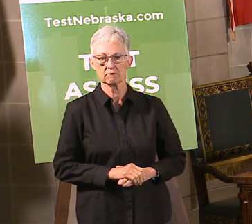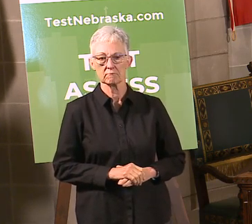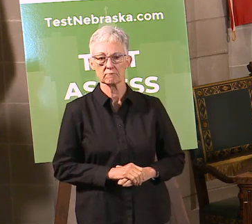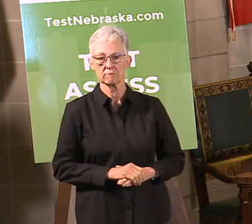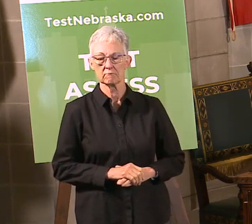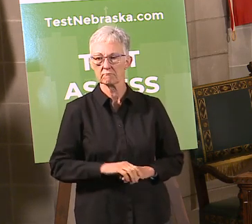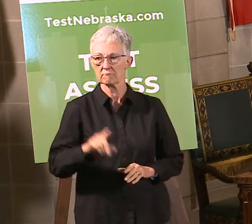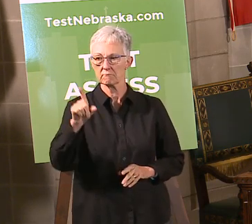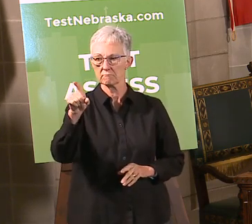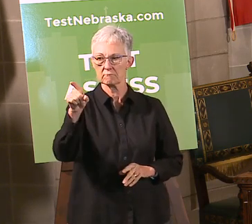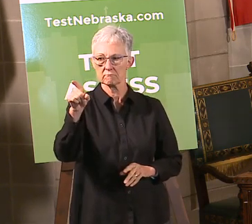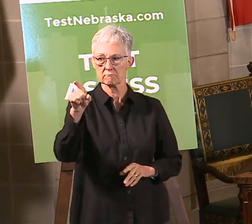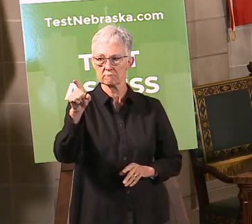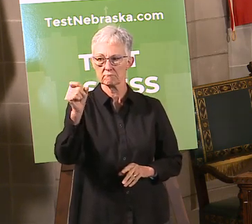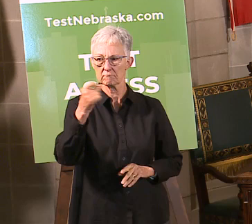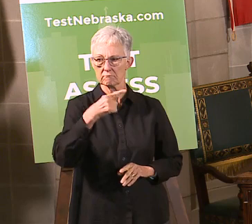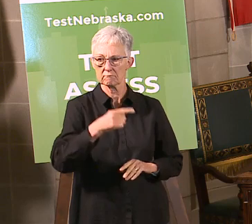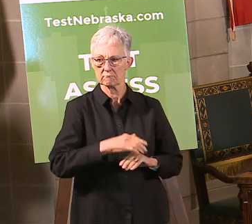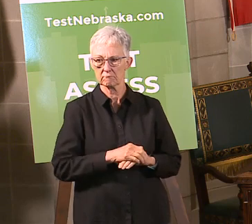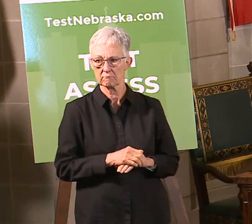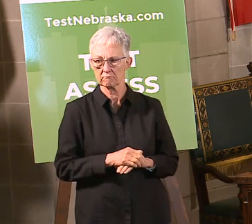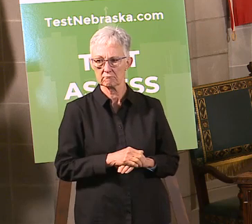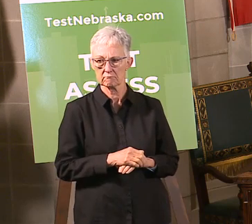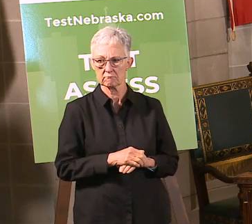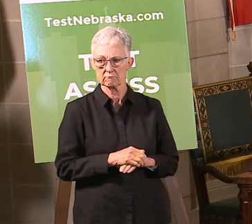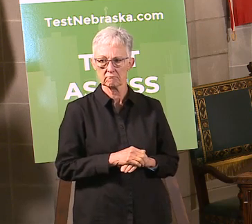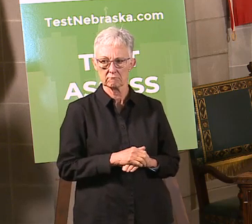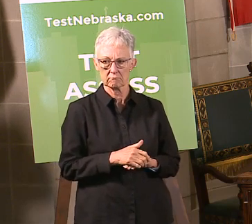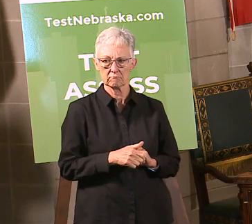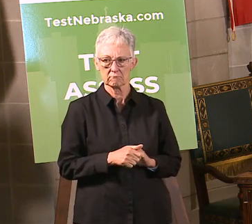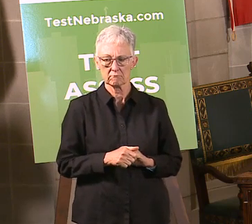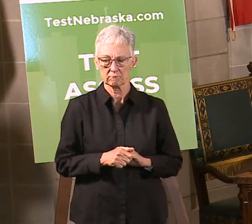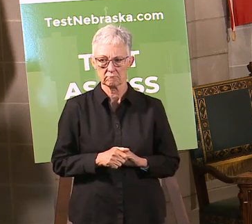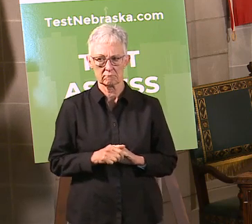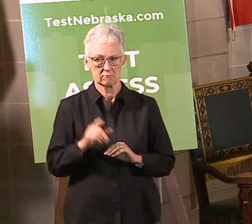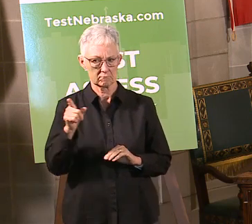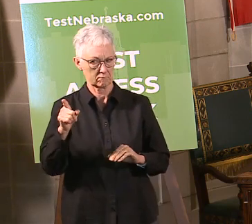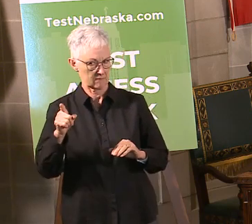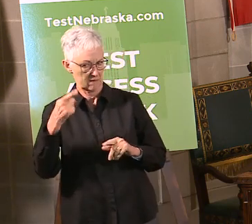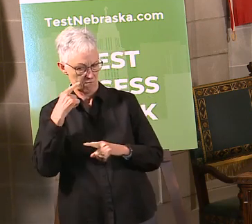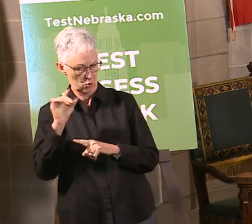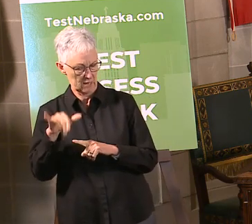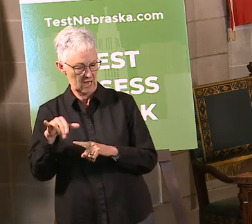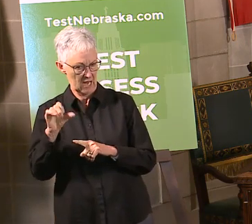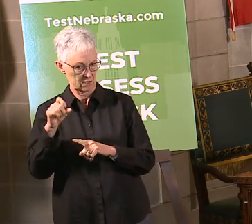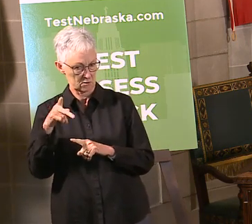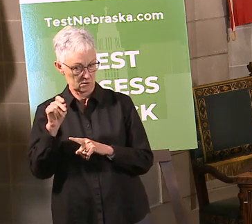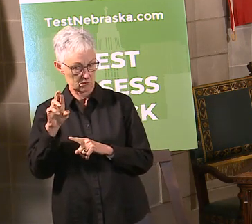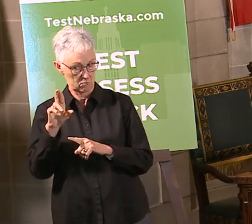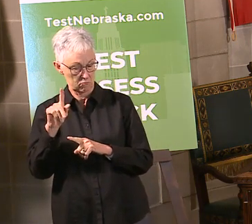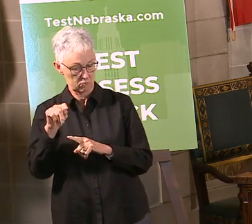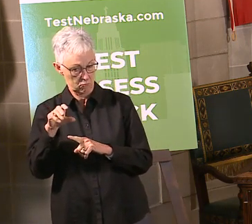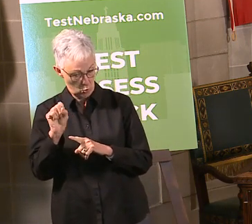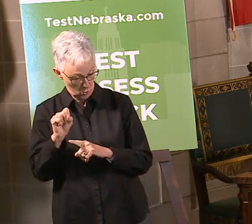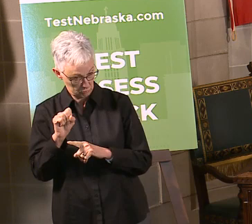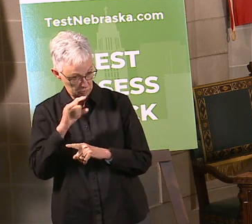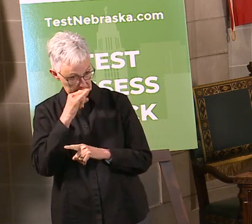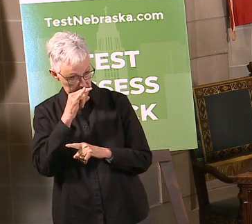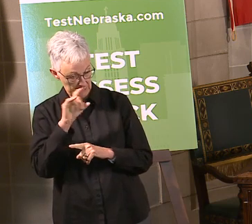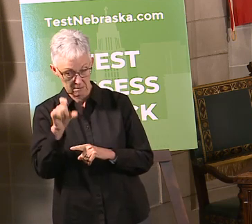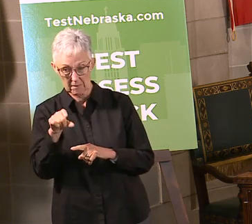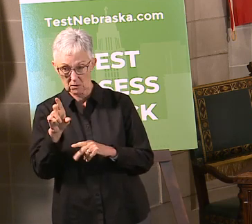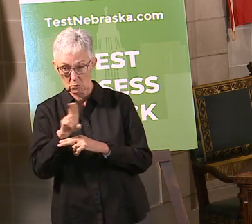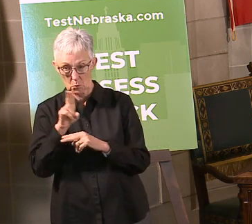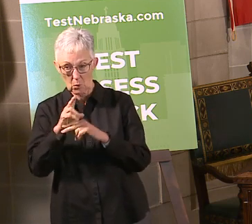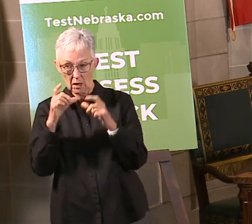Yeah. Are we recommending everybody wear masks when they go, like, for youth sports this summer? Are we recommending everybody wear masks?